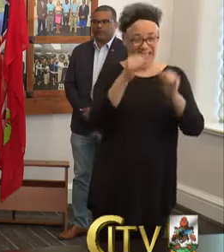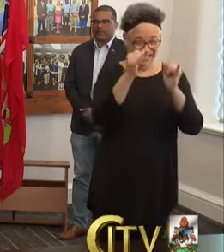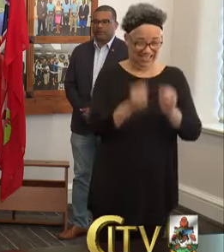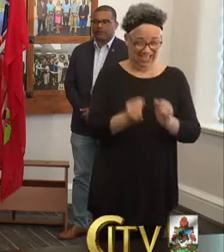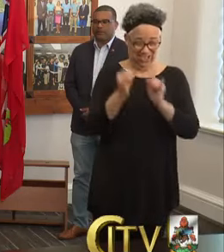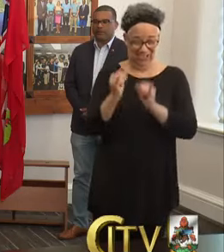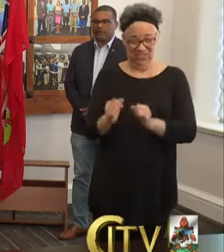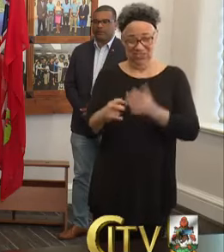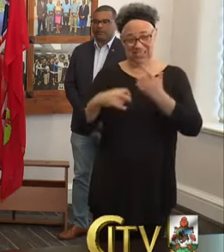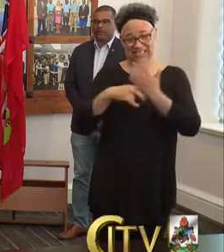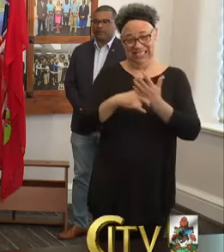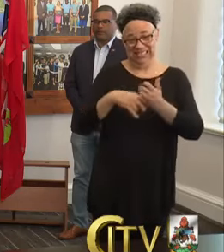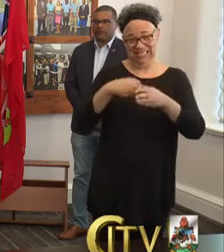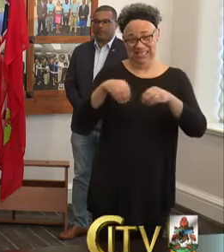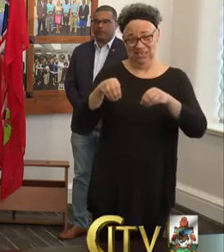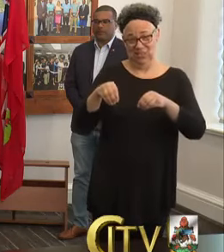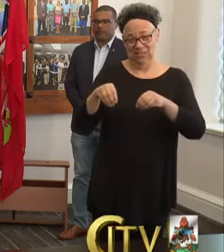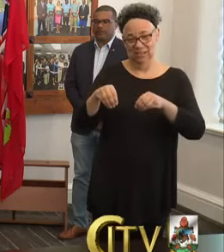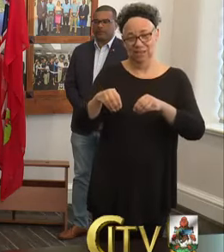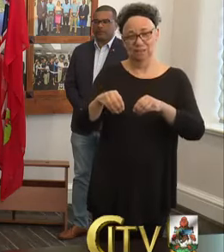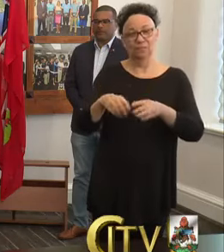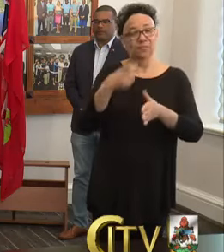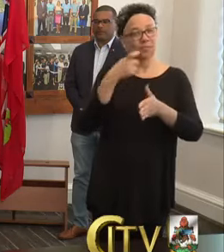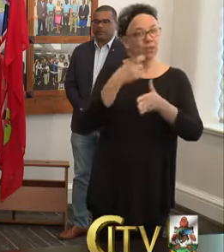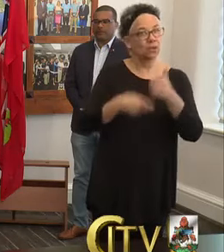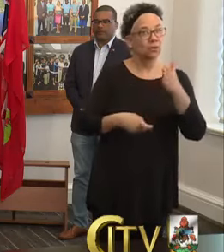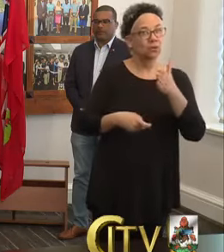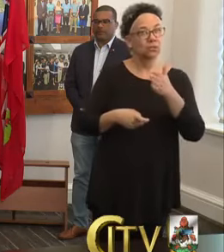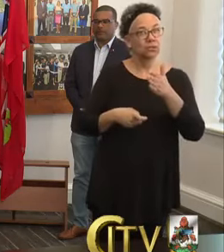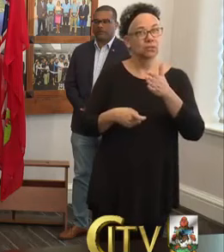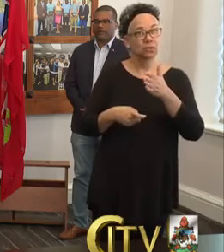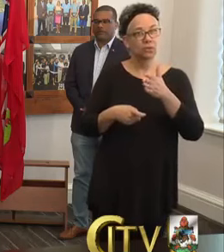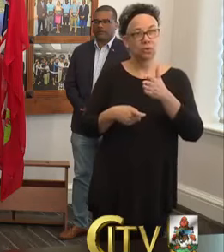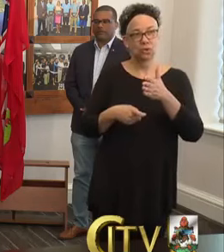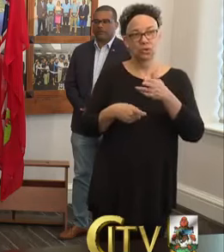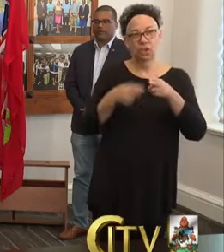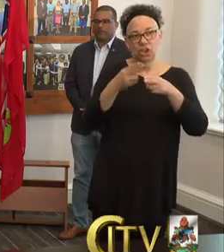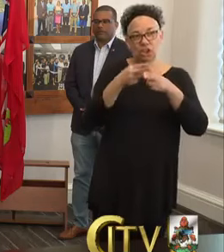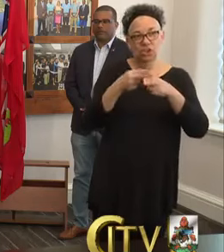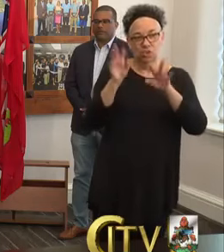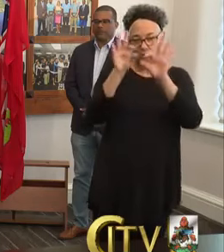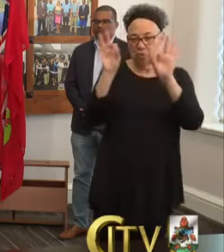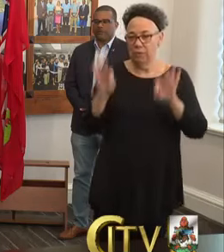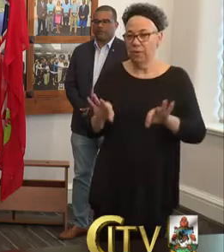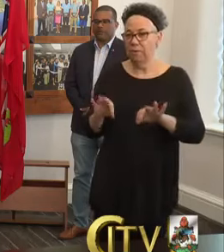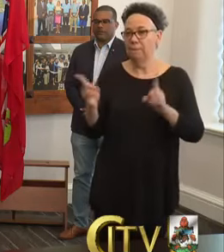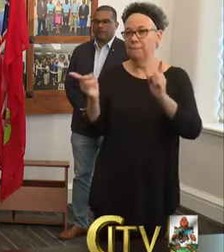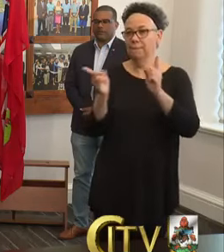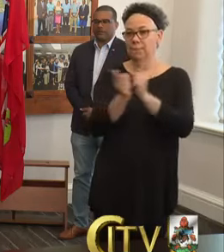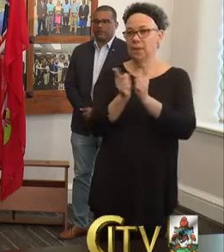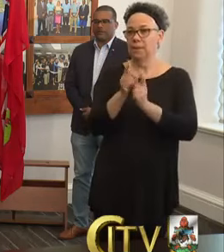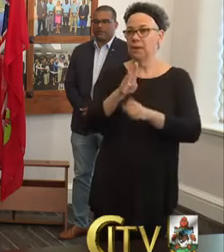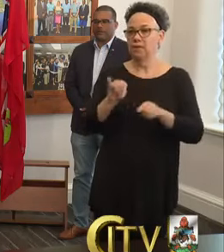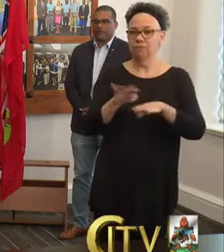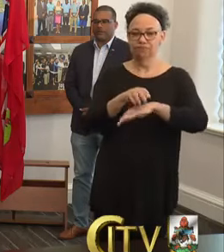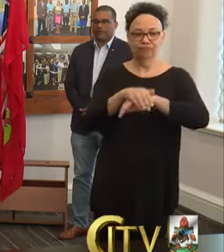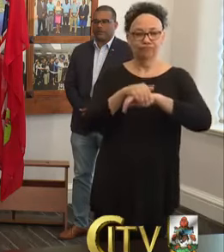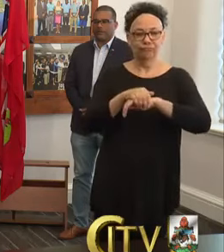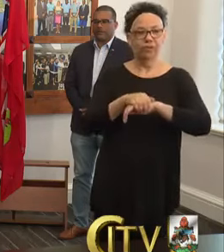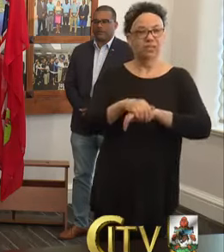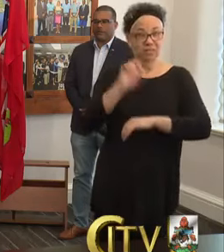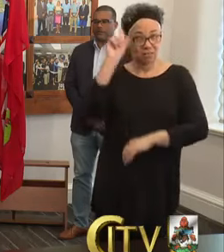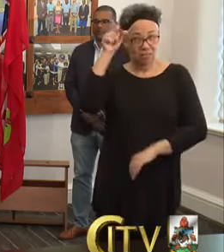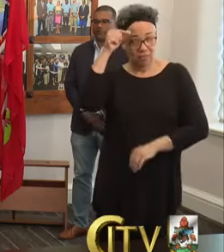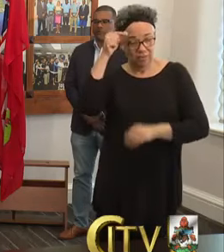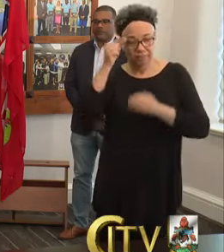sales, the cost of the remaining shortfall will be met by the British government. As the Premier has